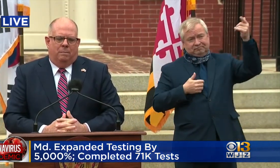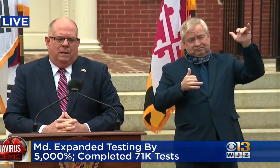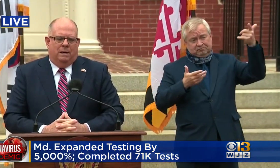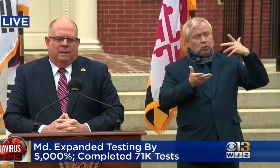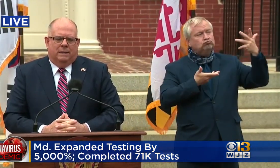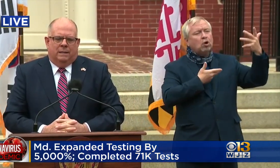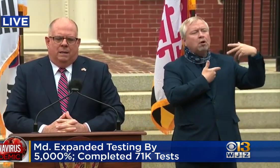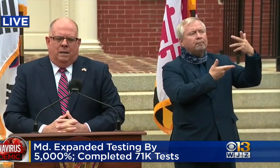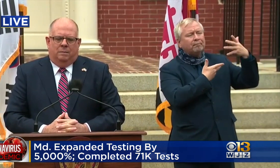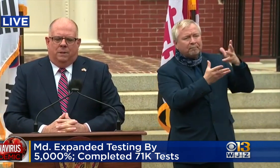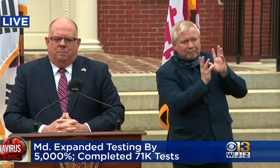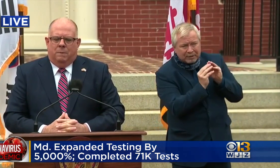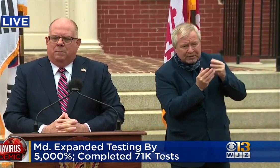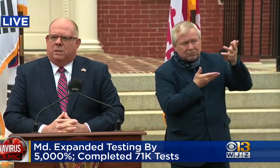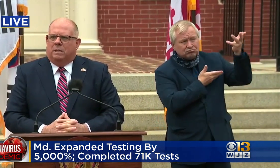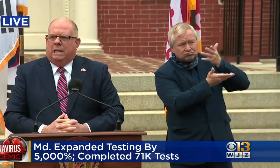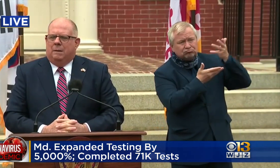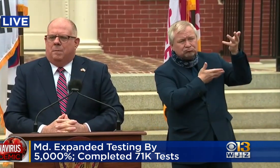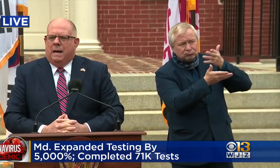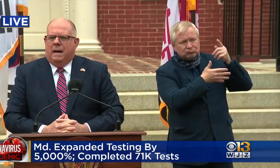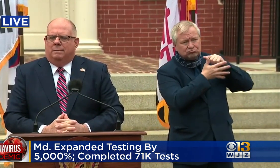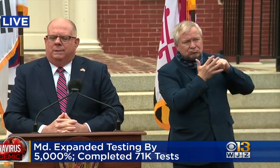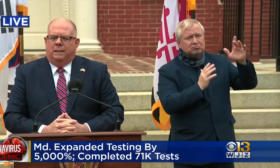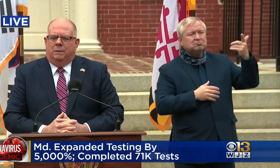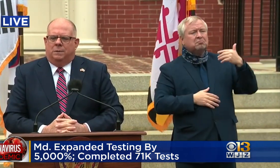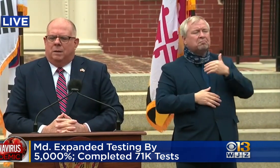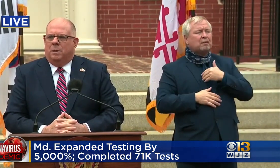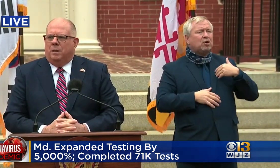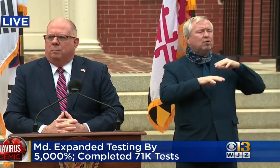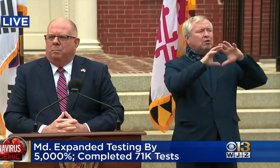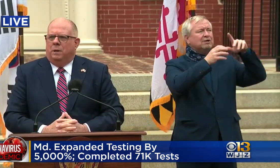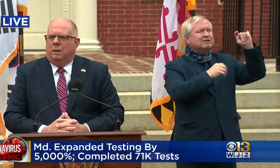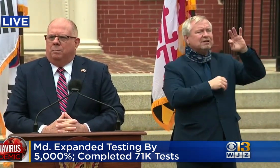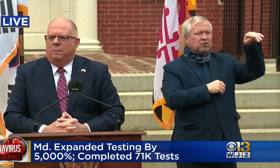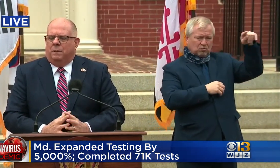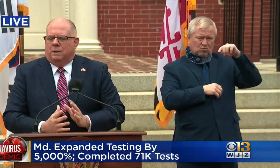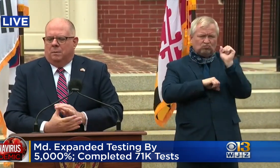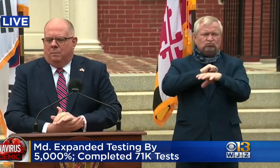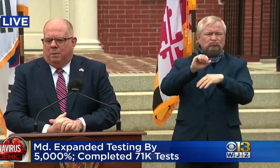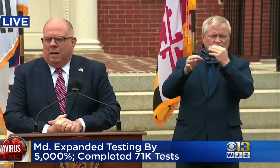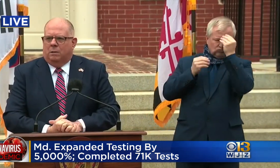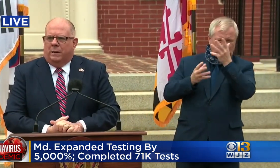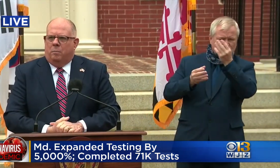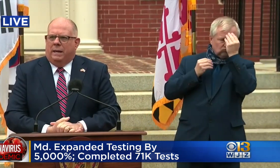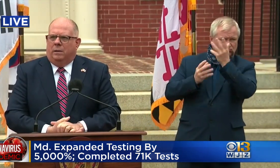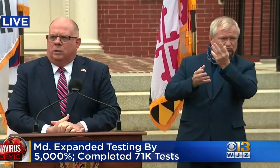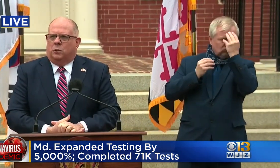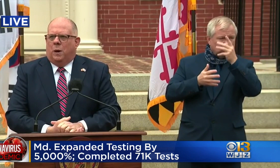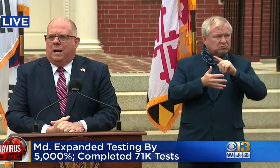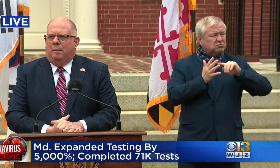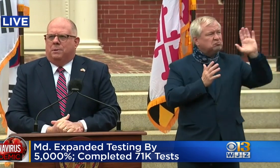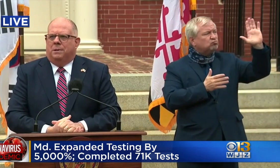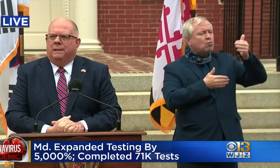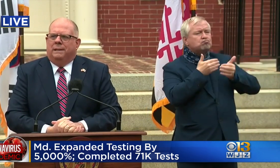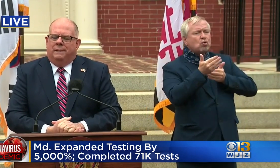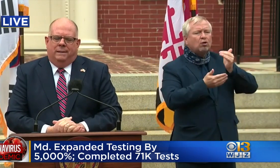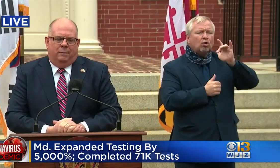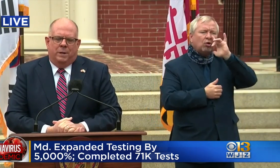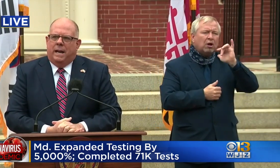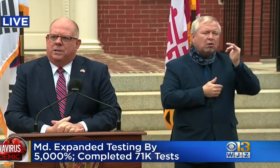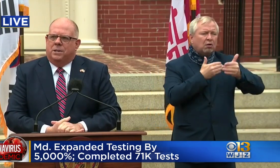from, uh, uh, members of the team about, uh, some of the, uh, some of the progress they were making on swabs